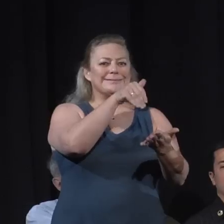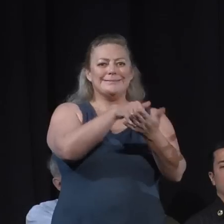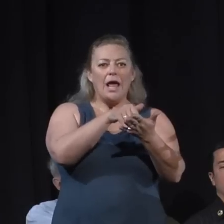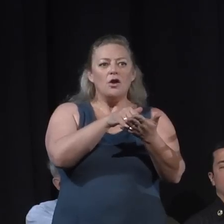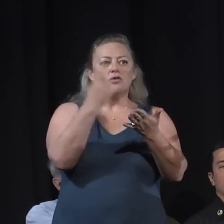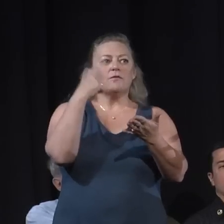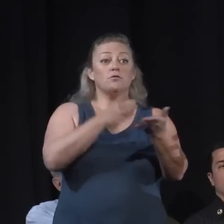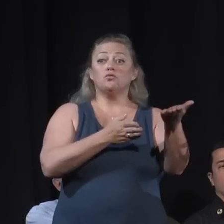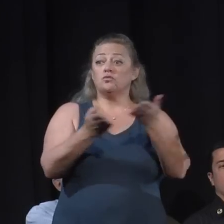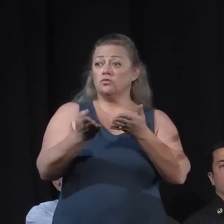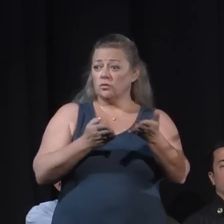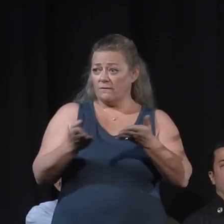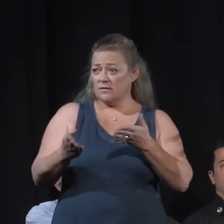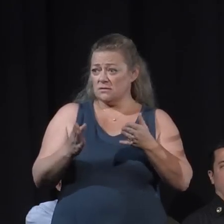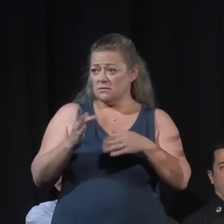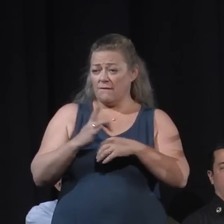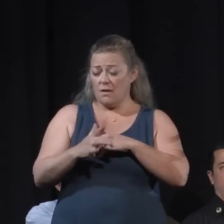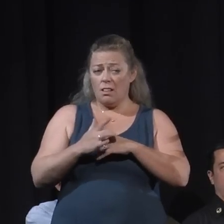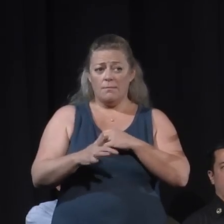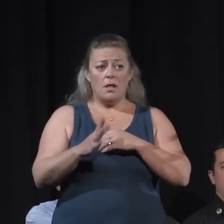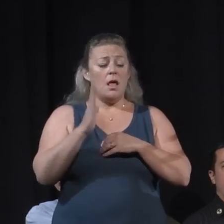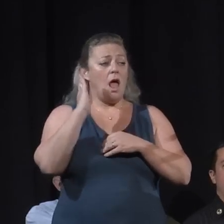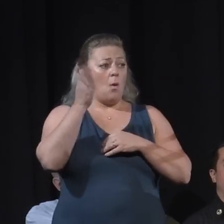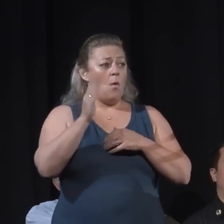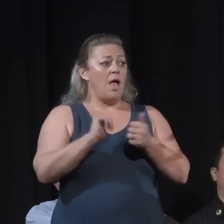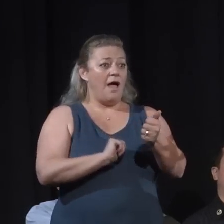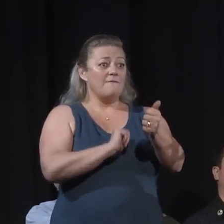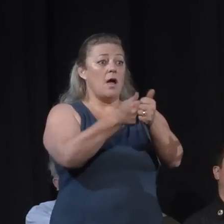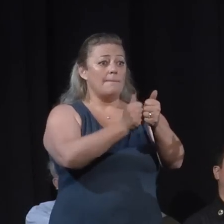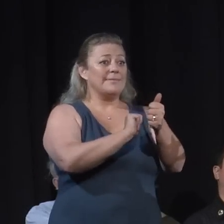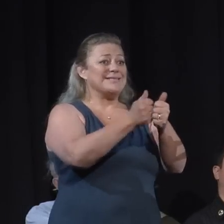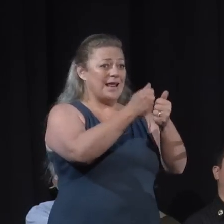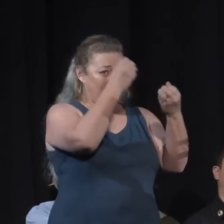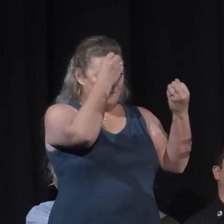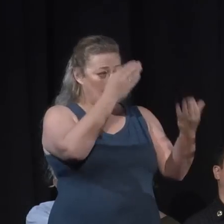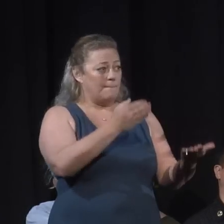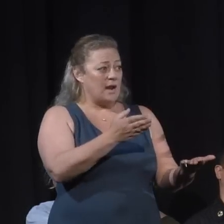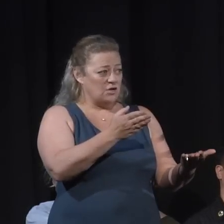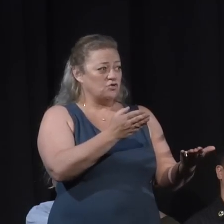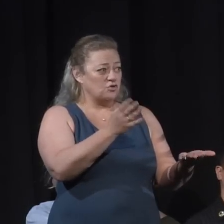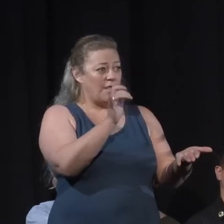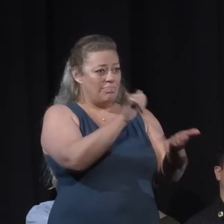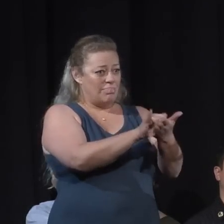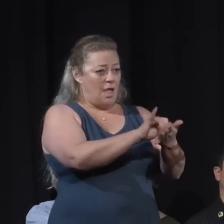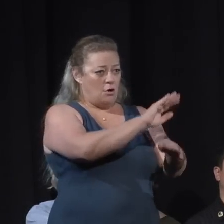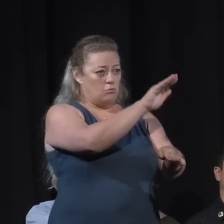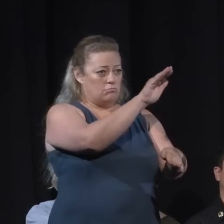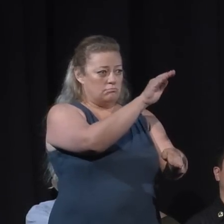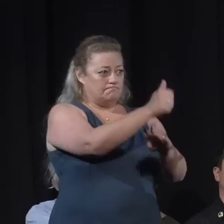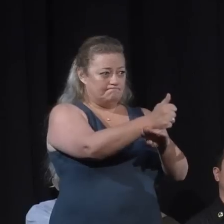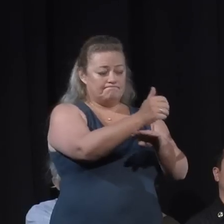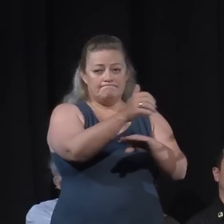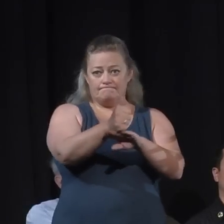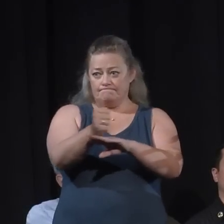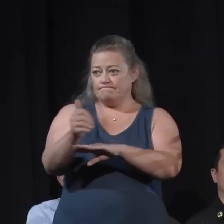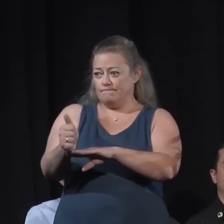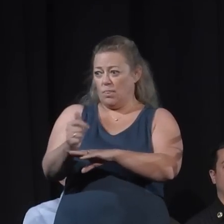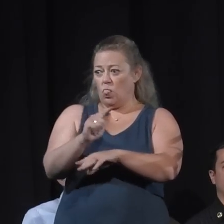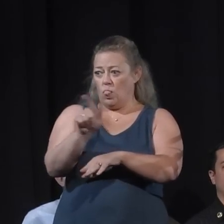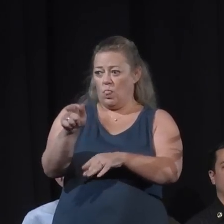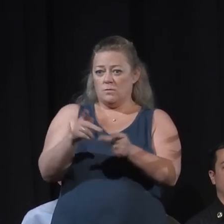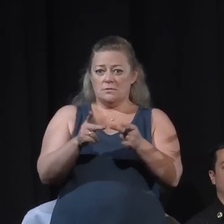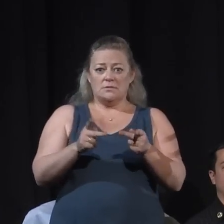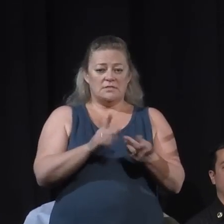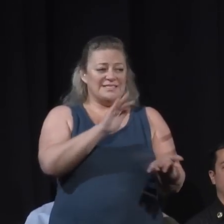also provide updated information on debris removal at those local assistance centers as well. And I think